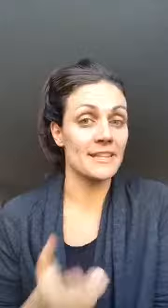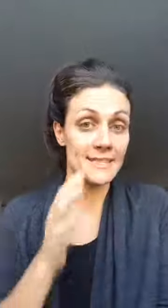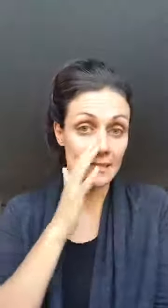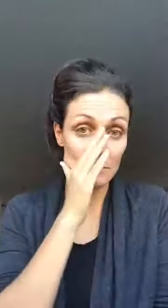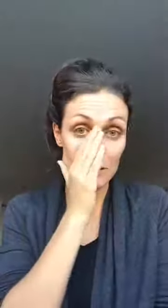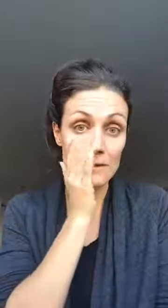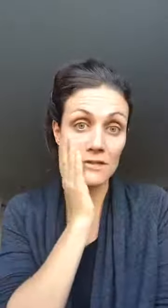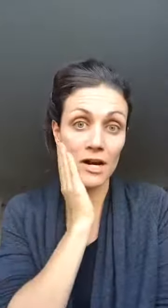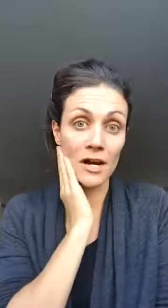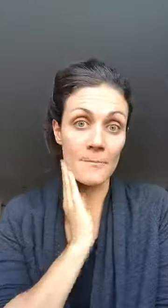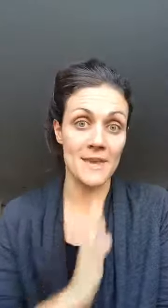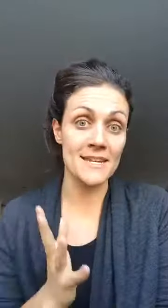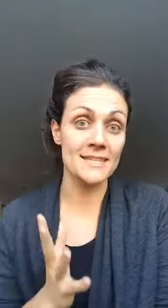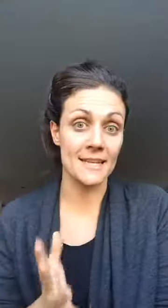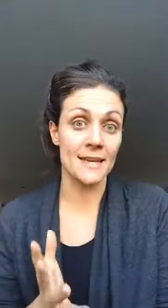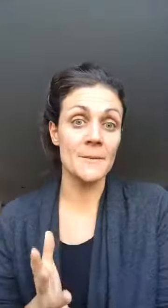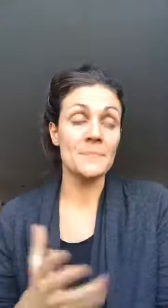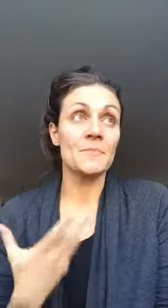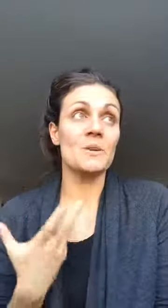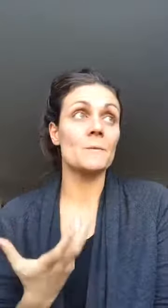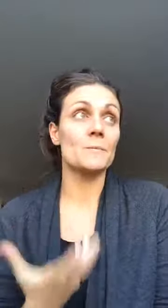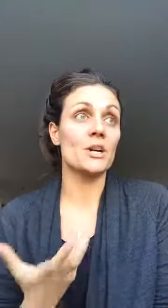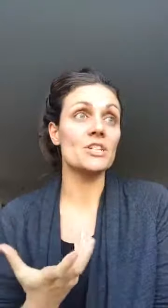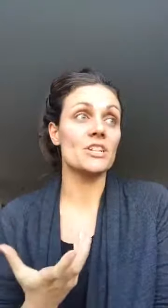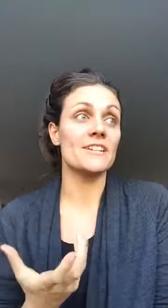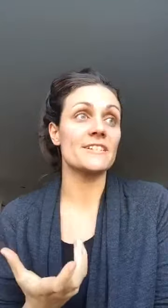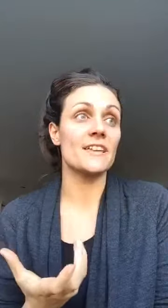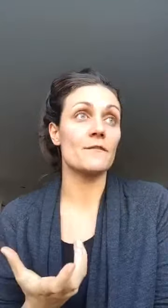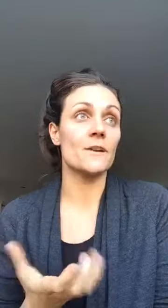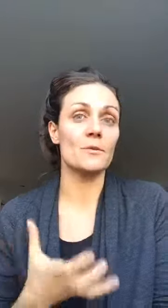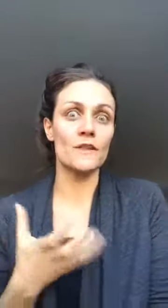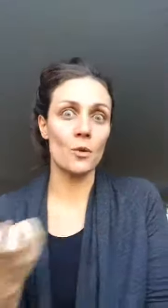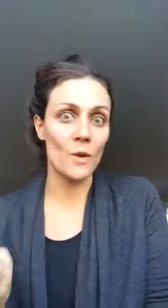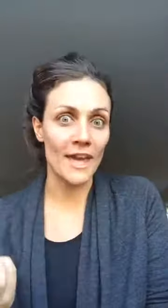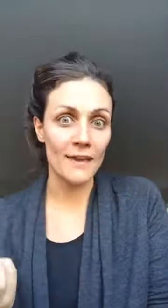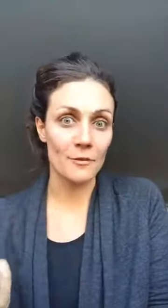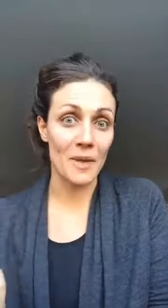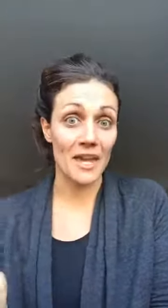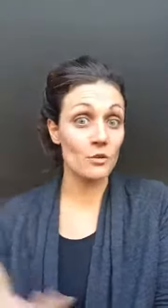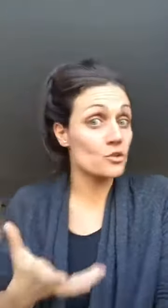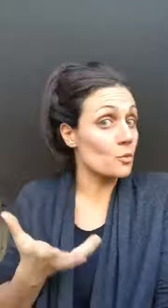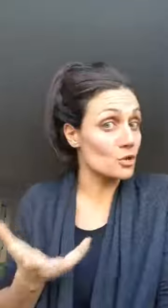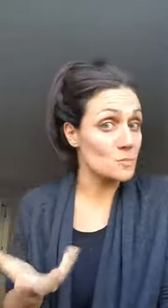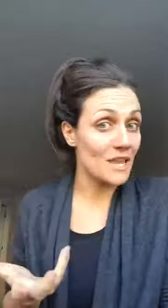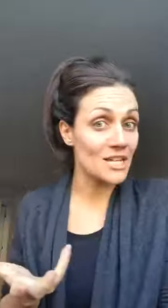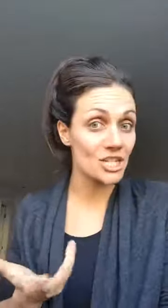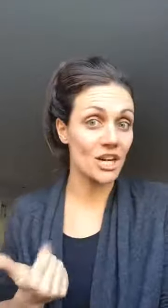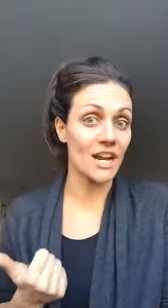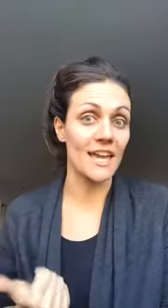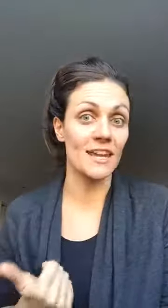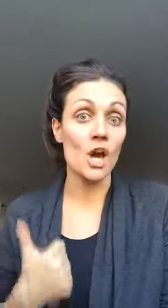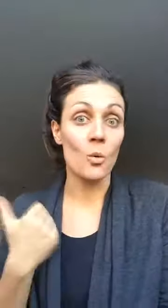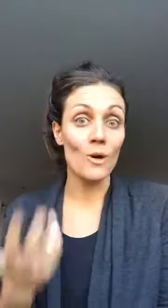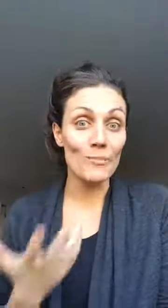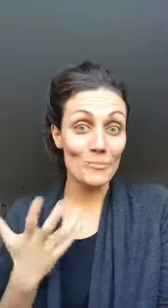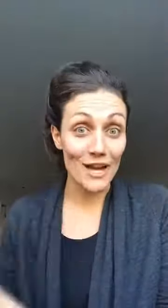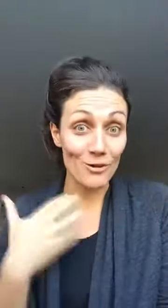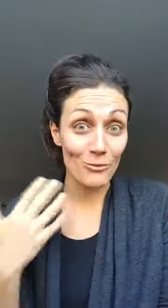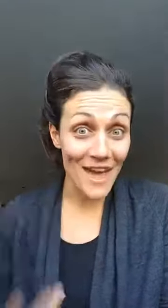testimonials are amazing people purchase if they're moving away from pain or towards pleasure and what better way